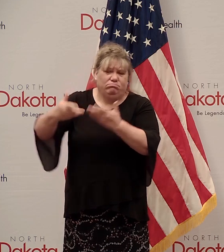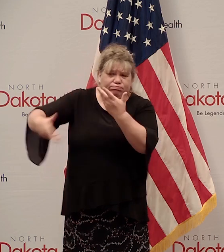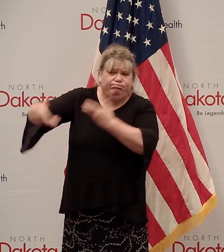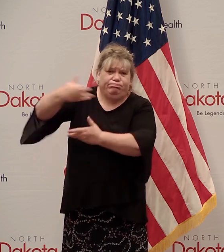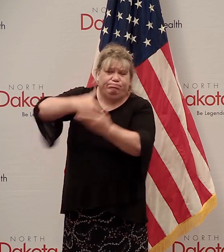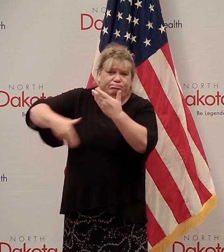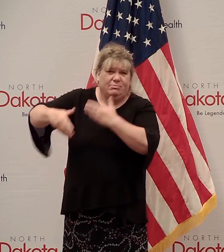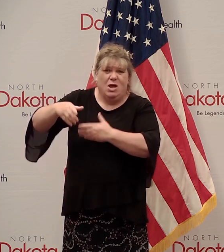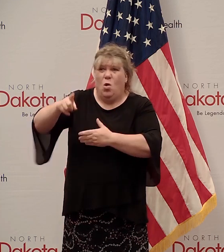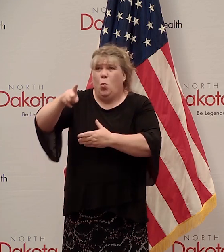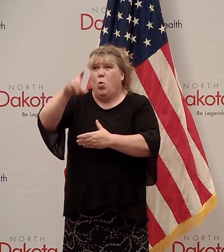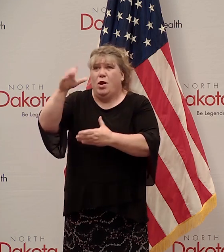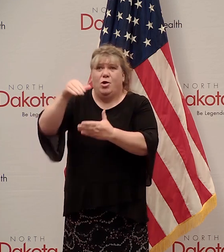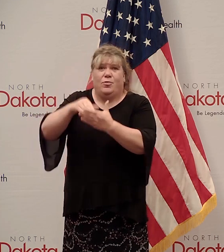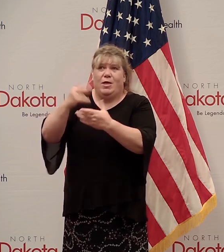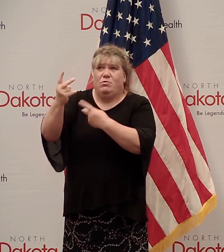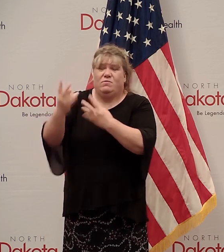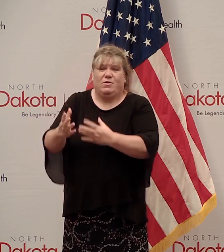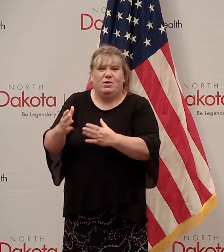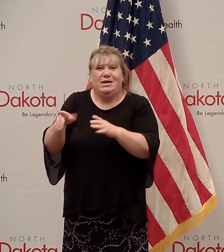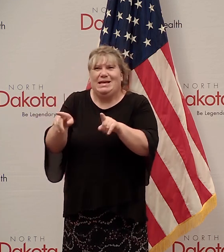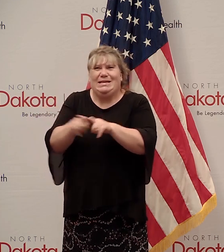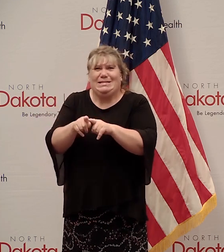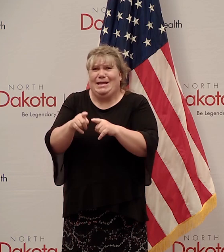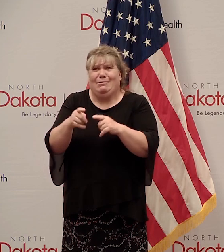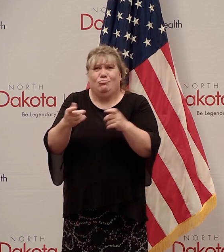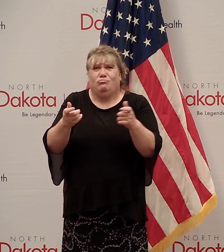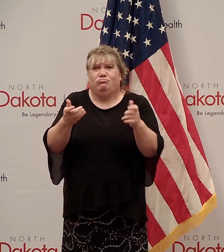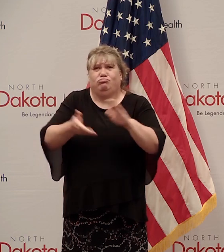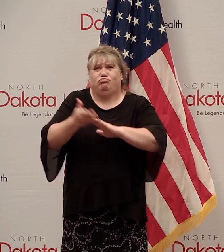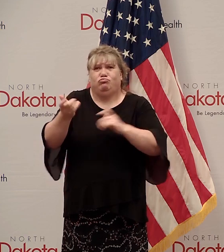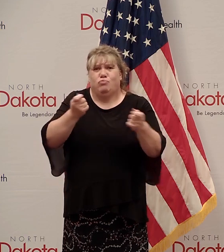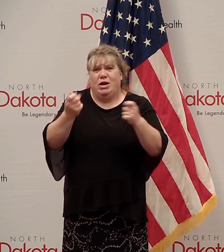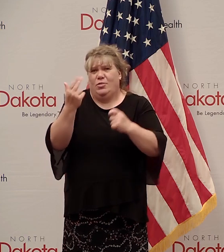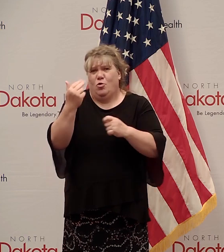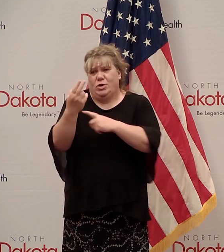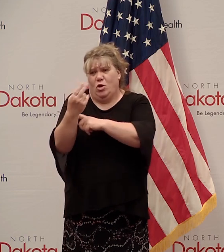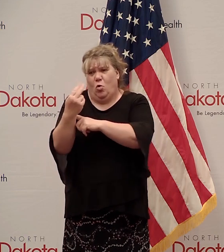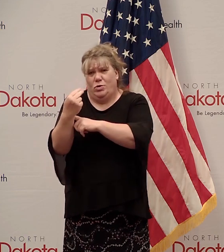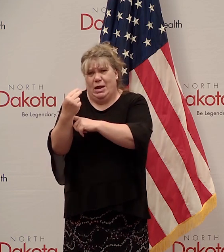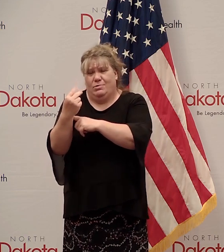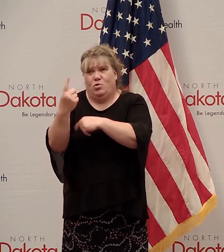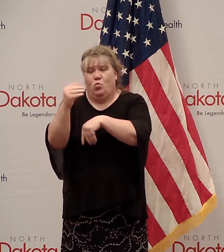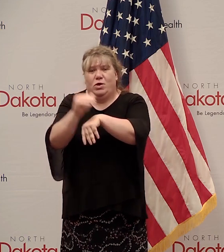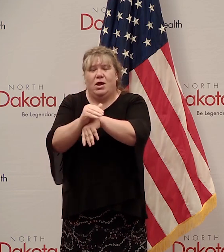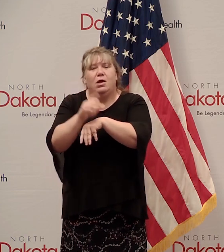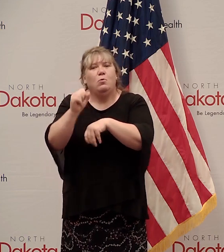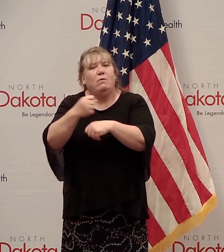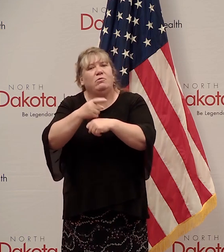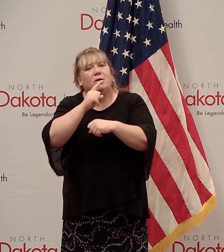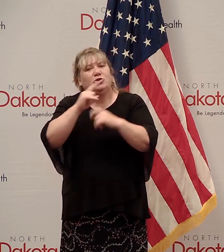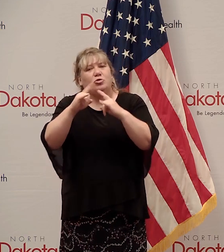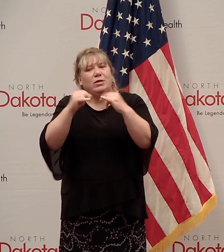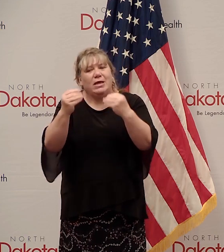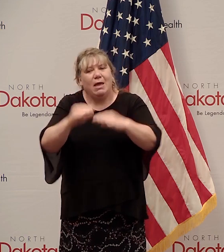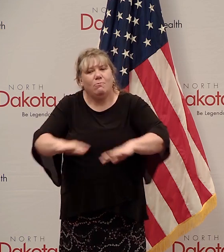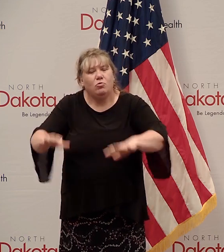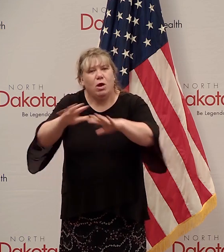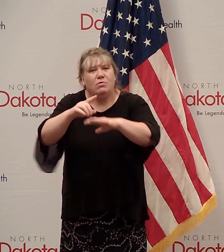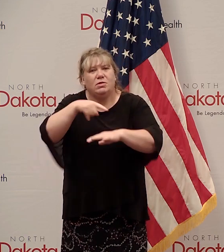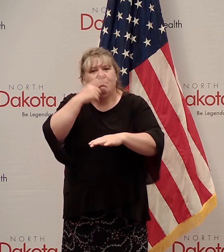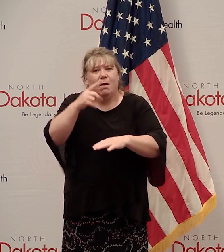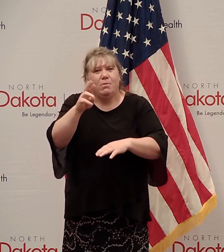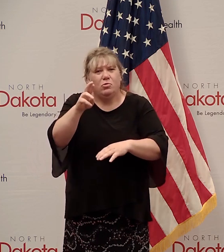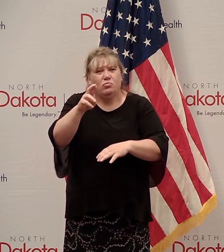visitor night stays. It's like running. It's like running 13 hotels. We've got to make sure that whether the campground facilities, the public